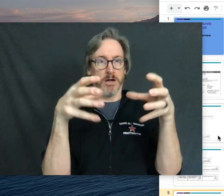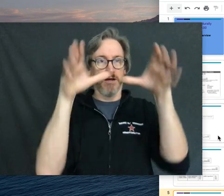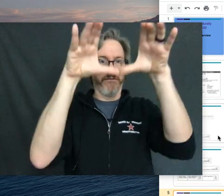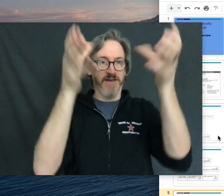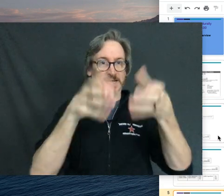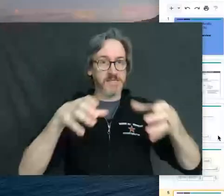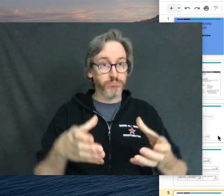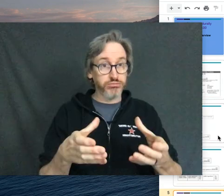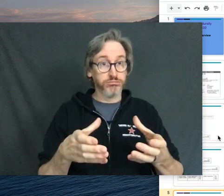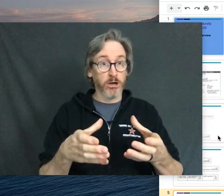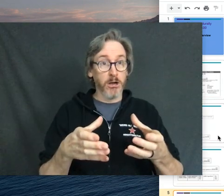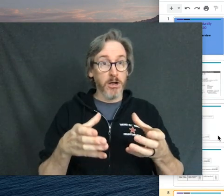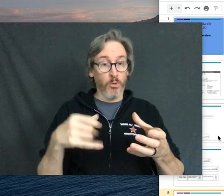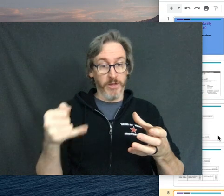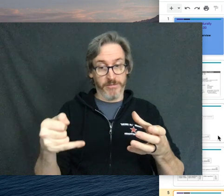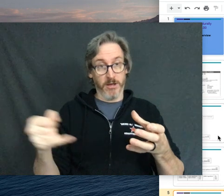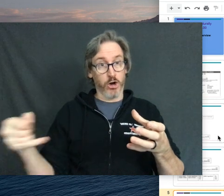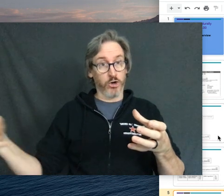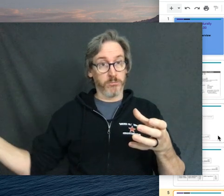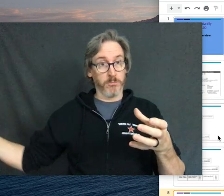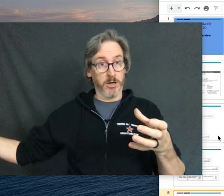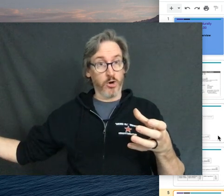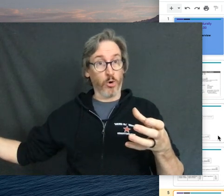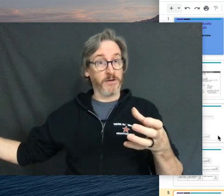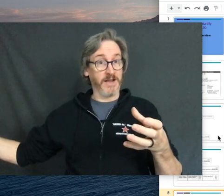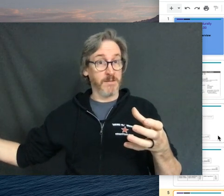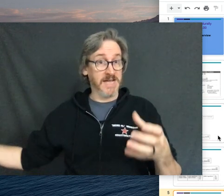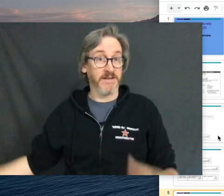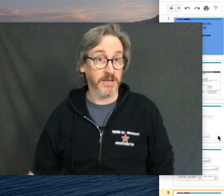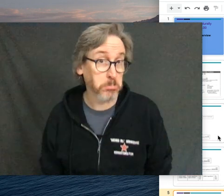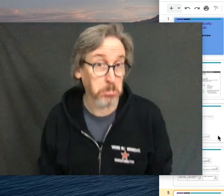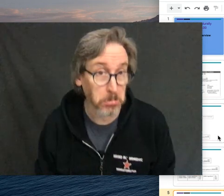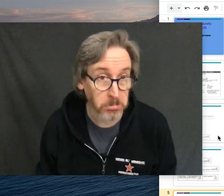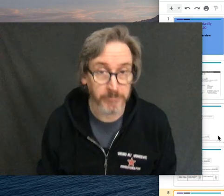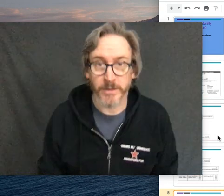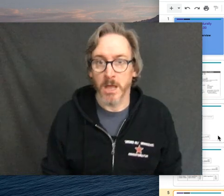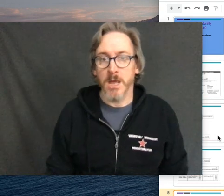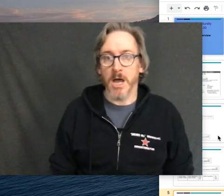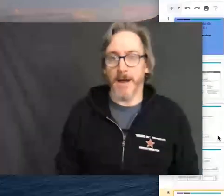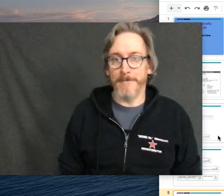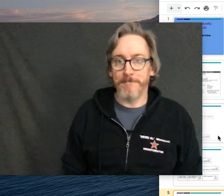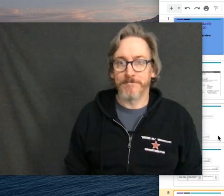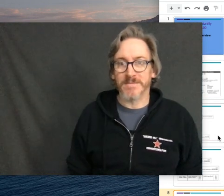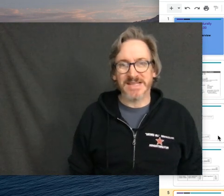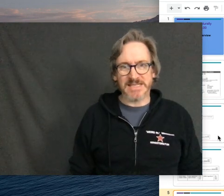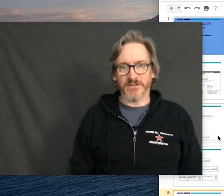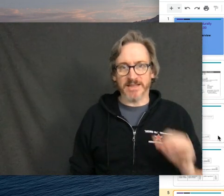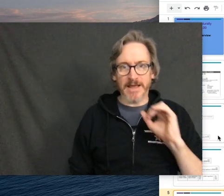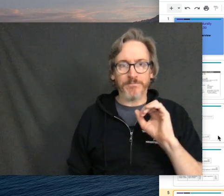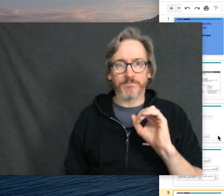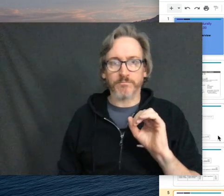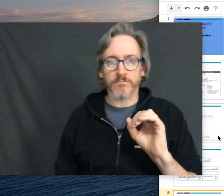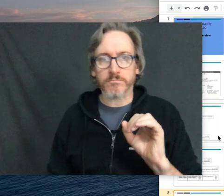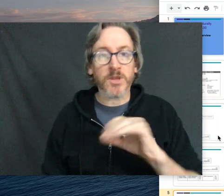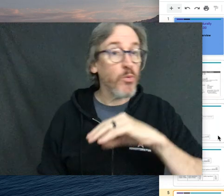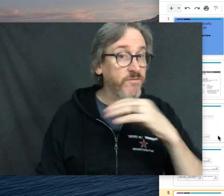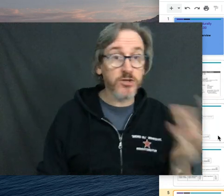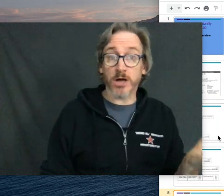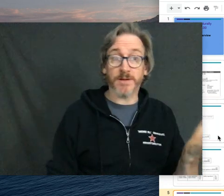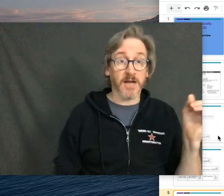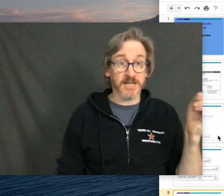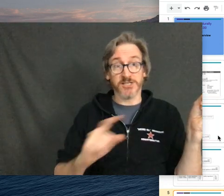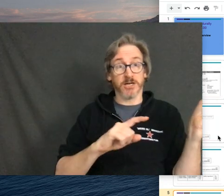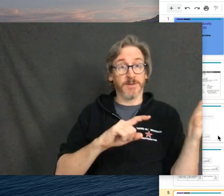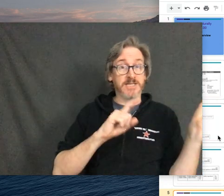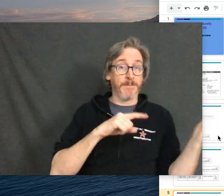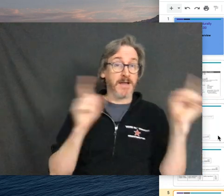vase with a cord that comes out of it. Um, stuff like that. We've